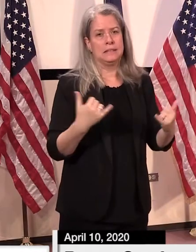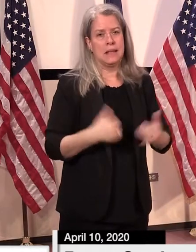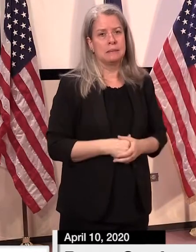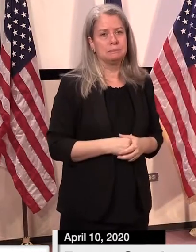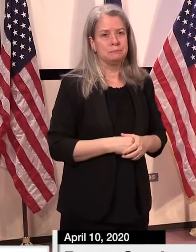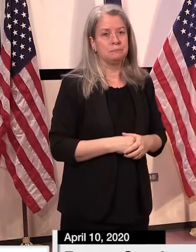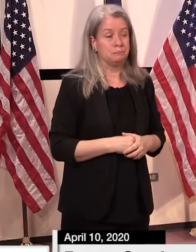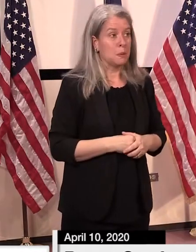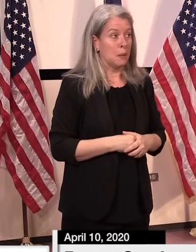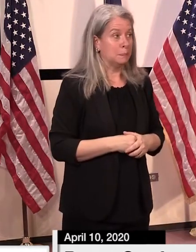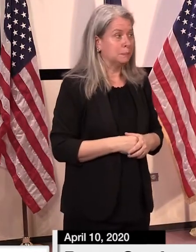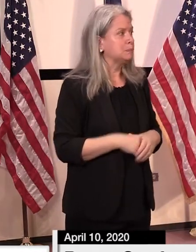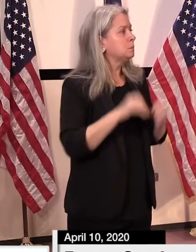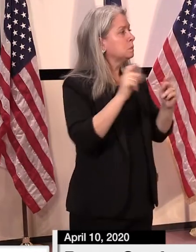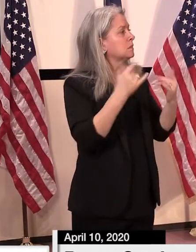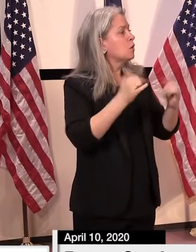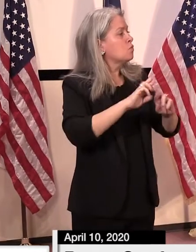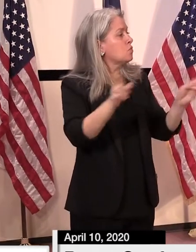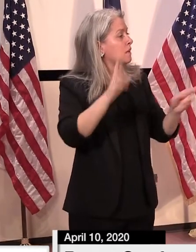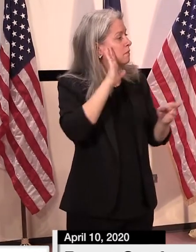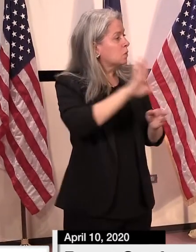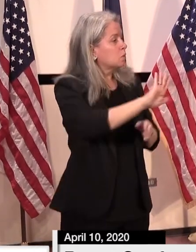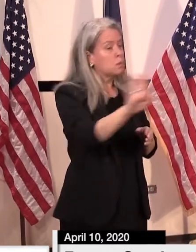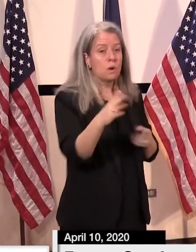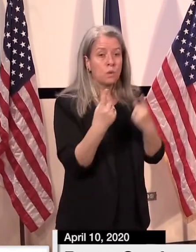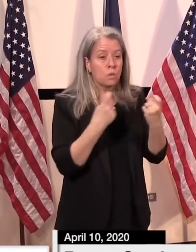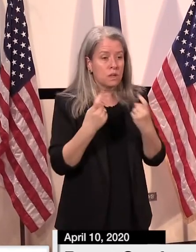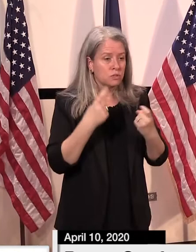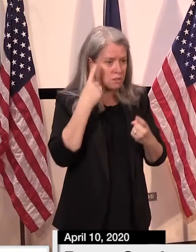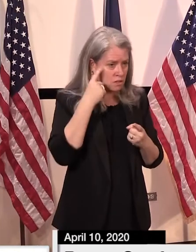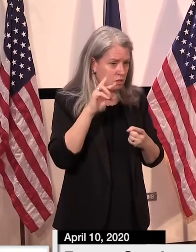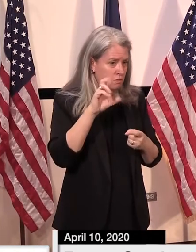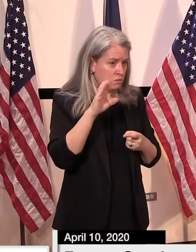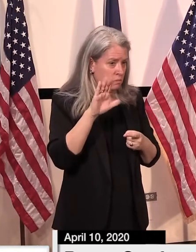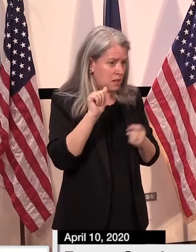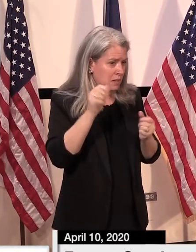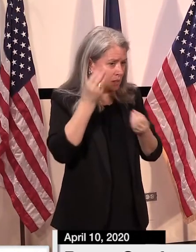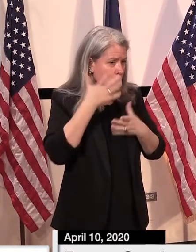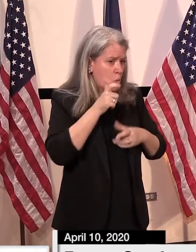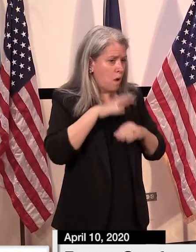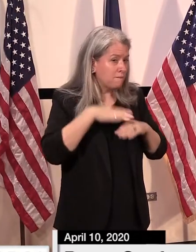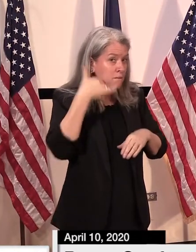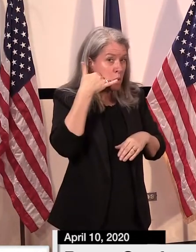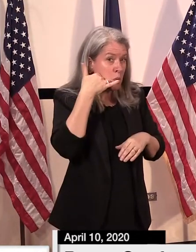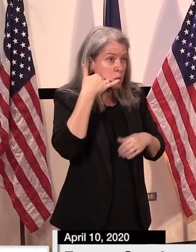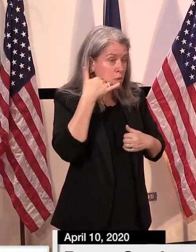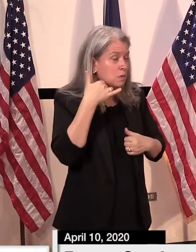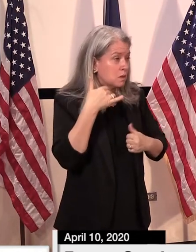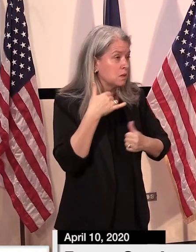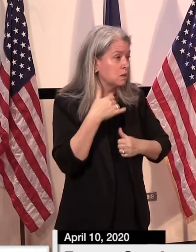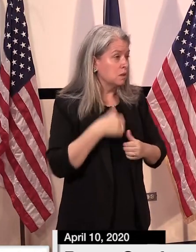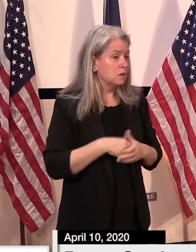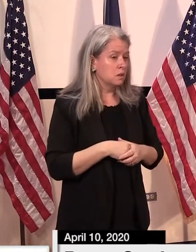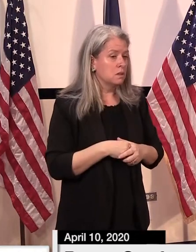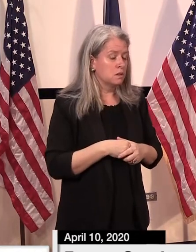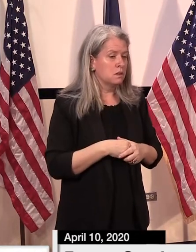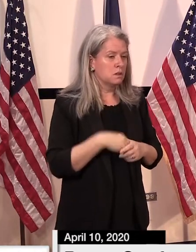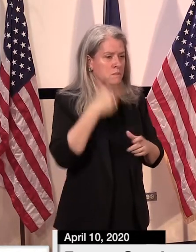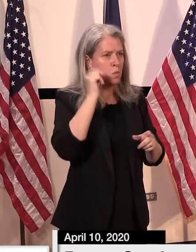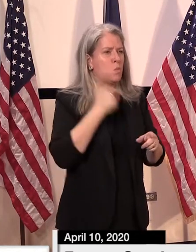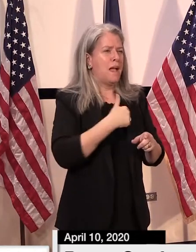Well, now to open up to questions, I would ask maybe Rebecca could let us know who's on the line in terms of some of our team